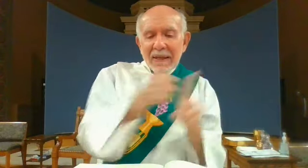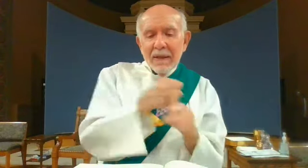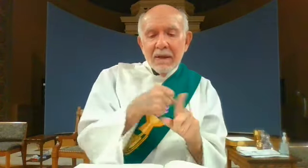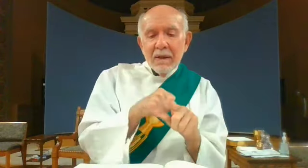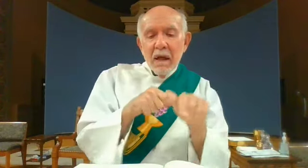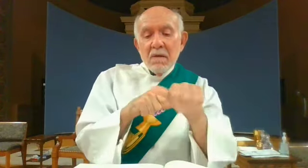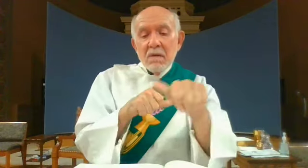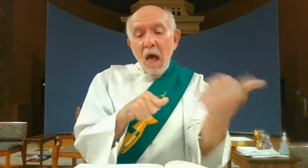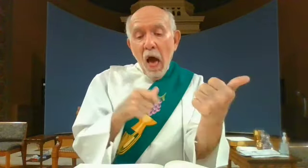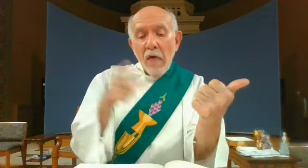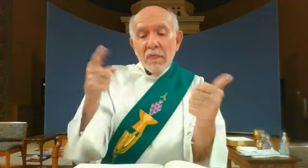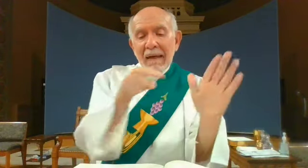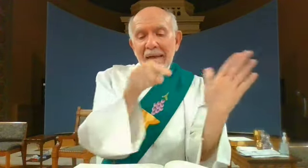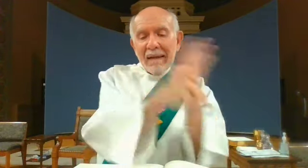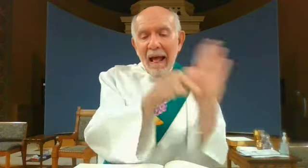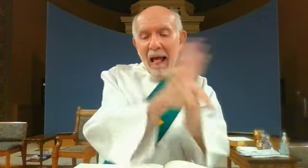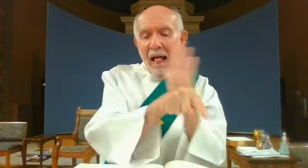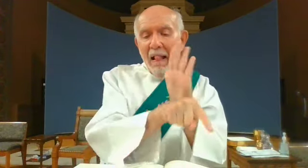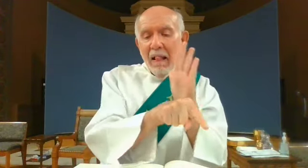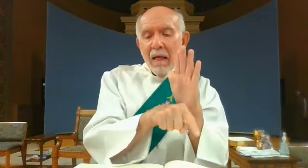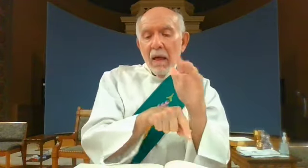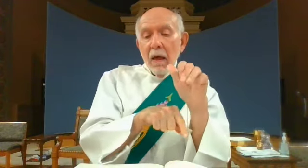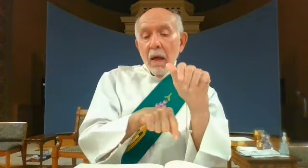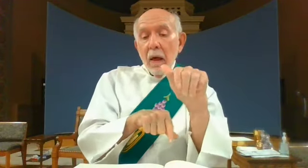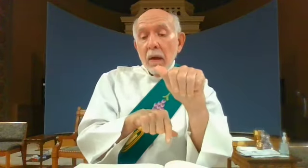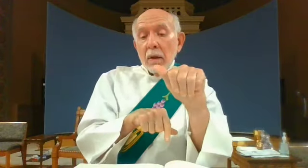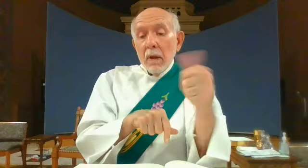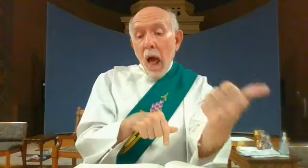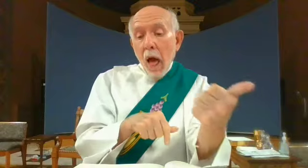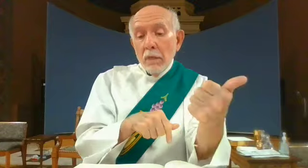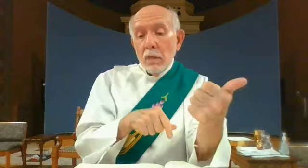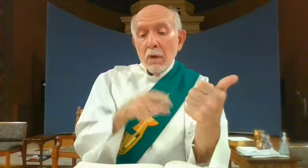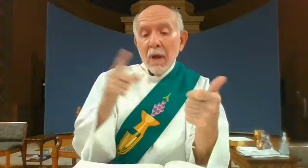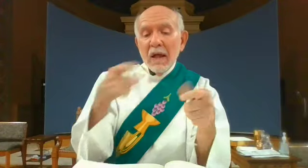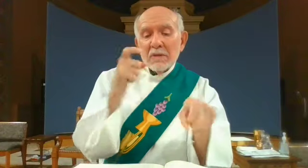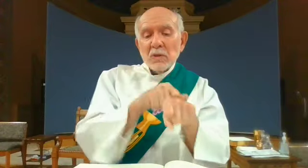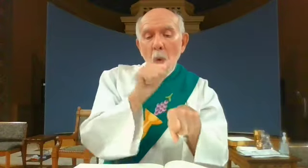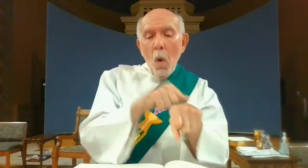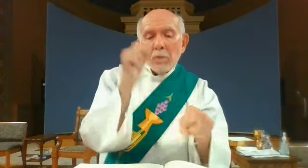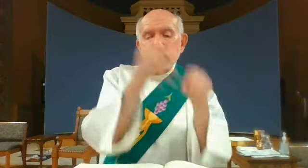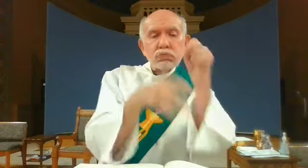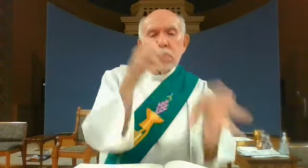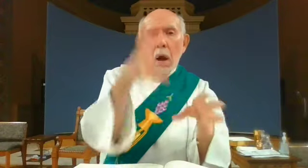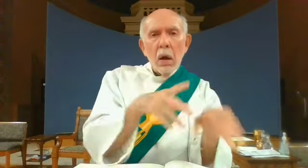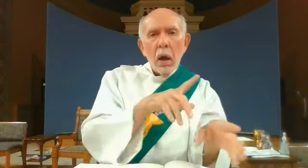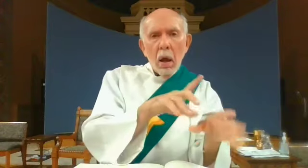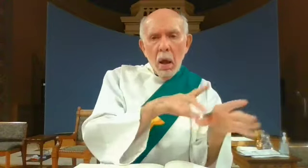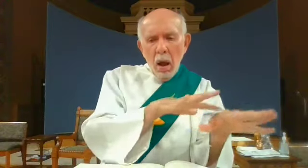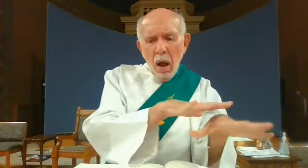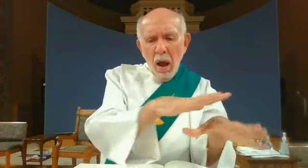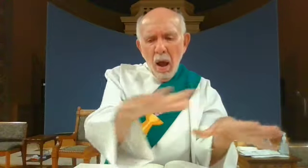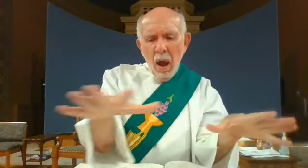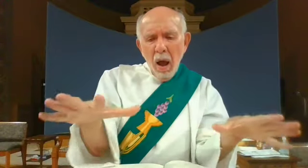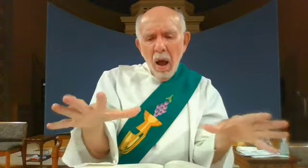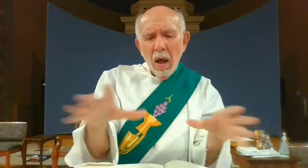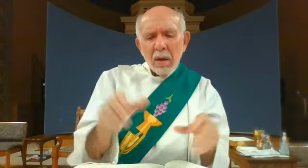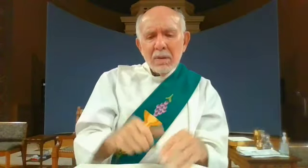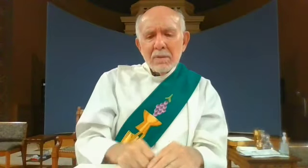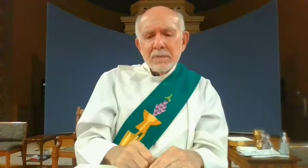another they killed and a third they stoned